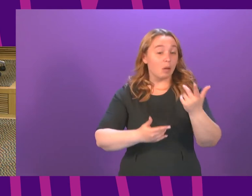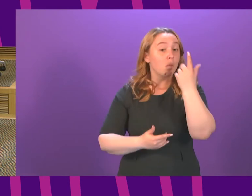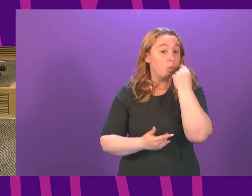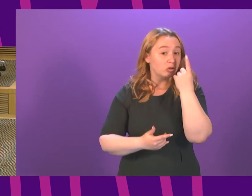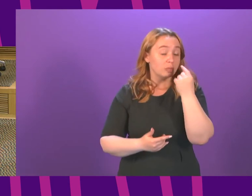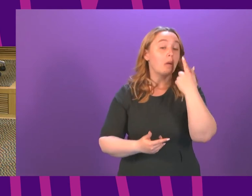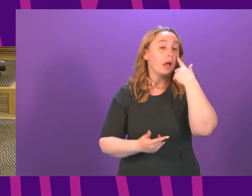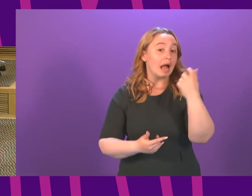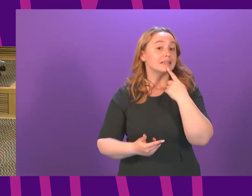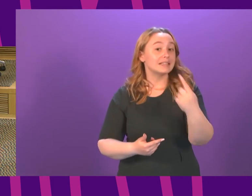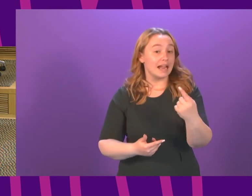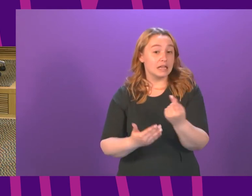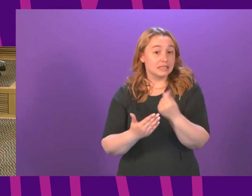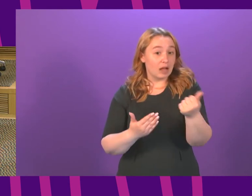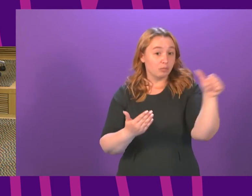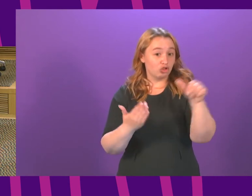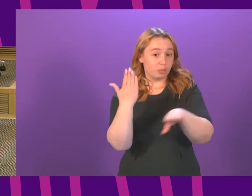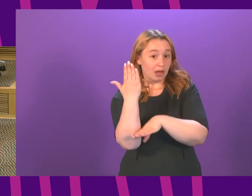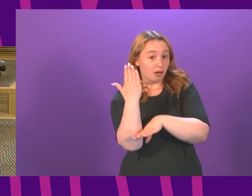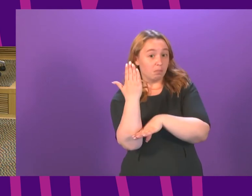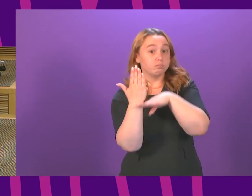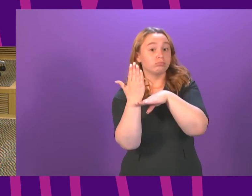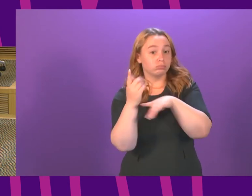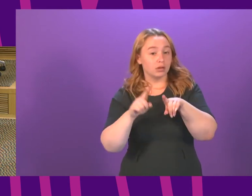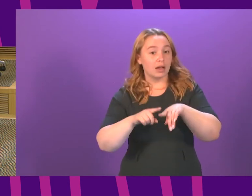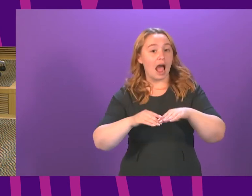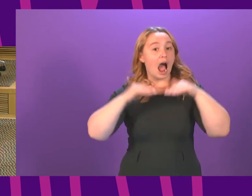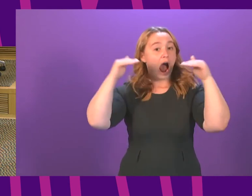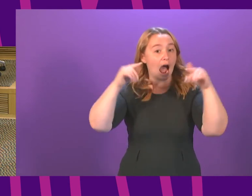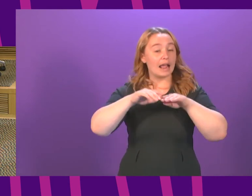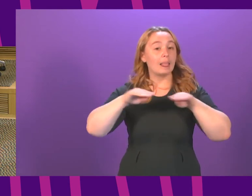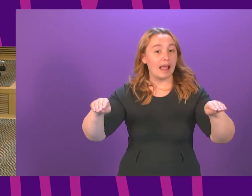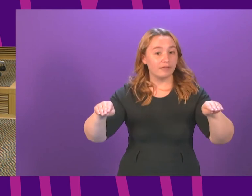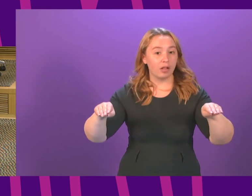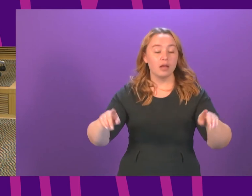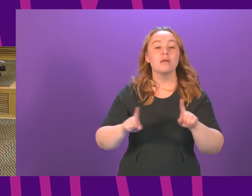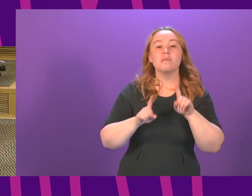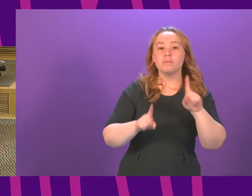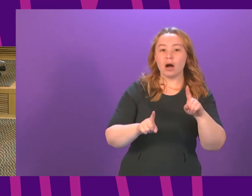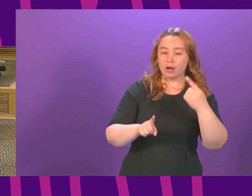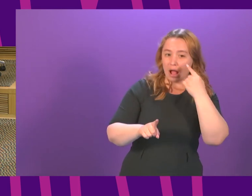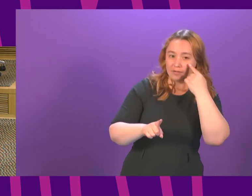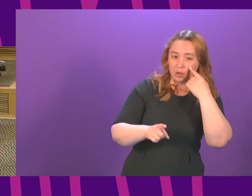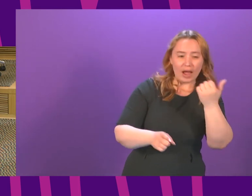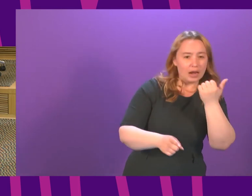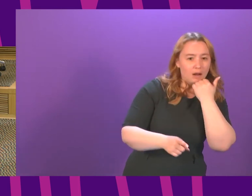argued that some areas should be at a higher level we are taking all of the different factors into account not least the progress with vaccination if I can give just one